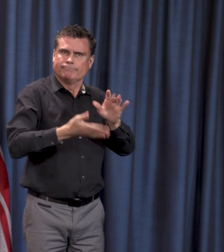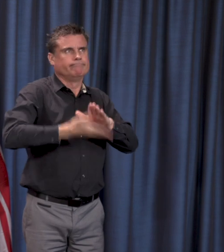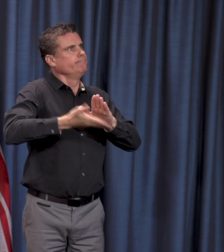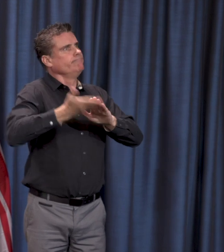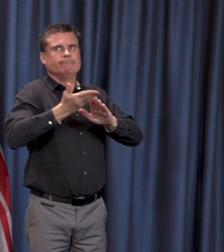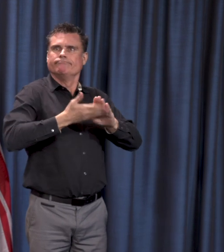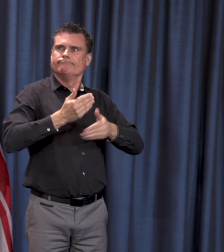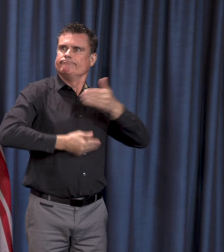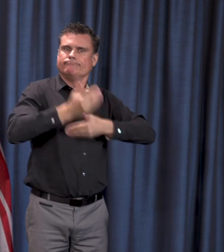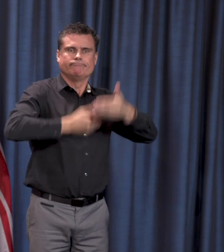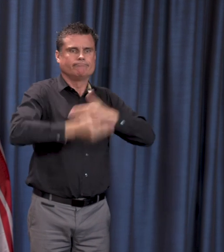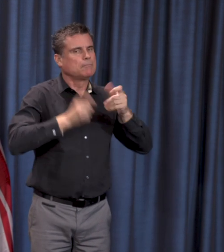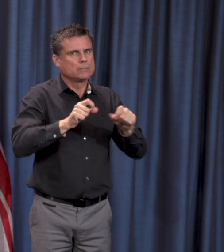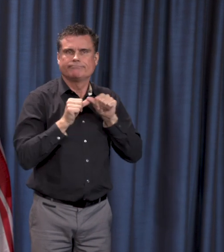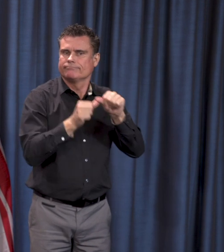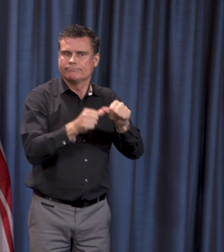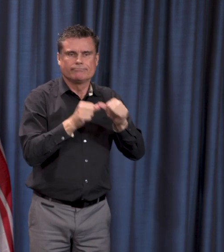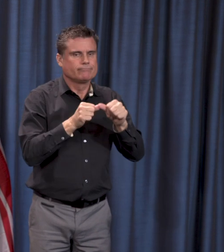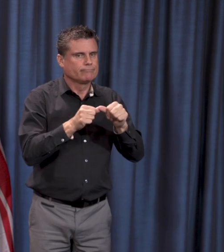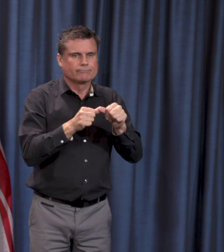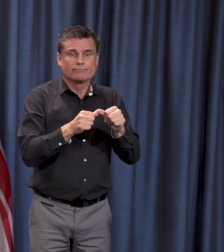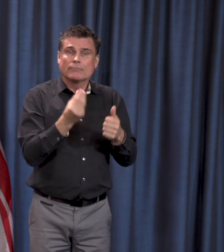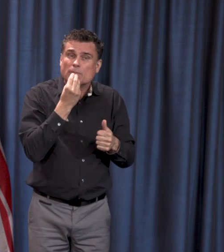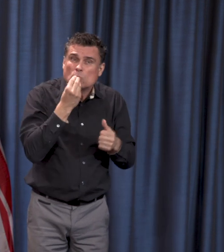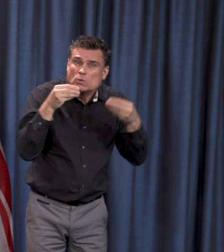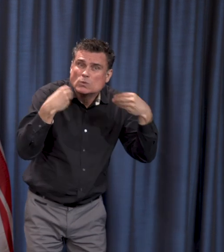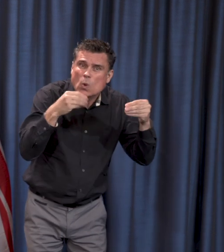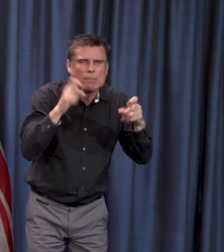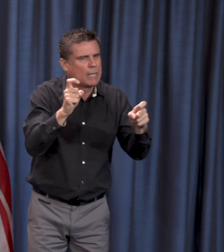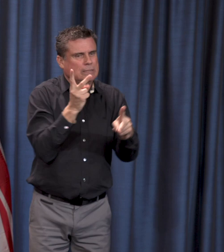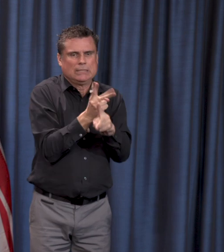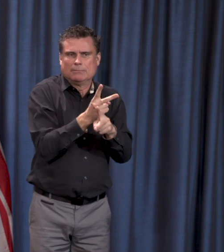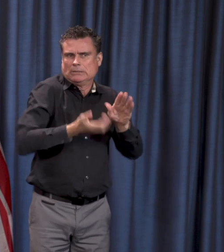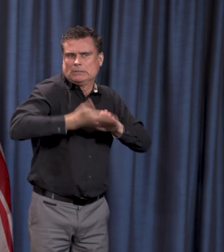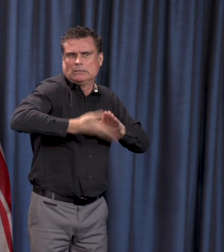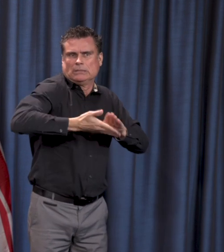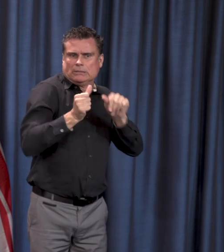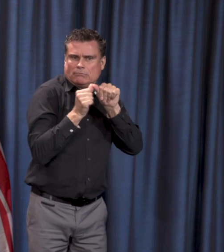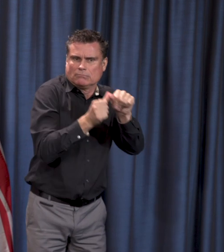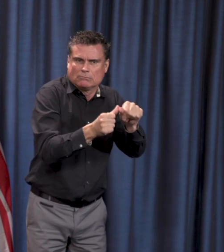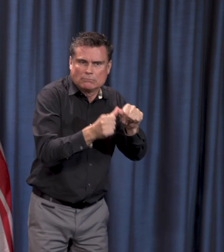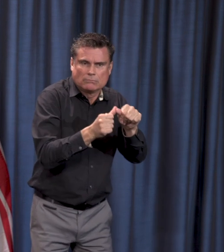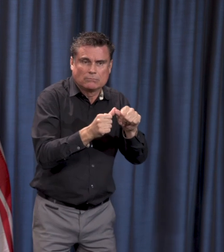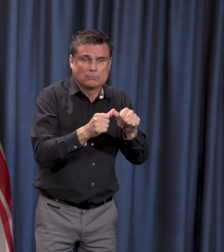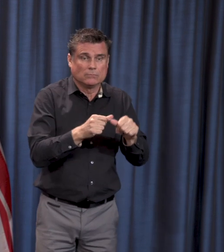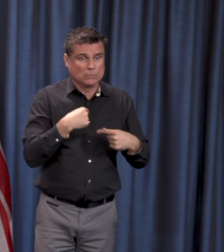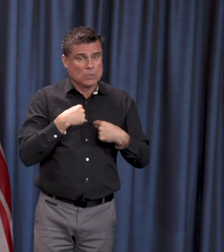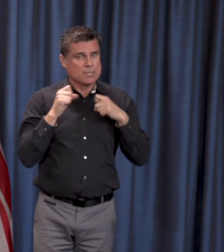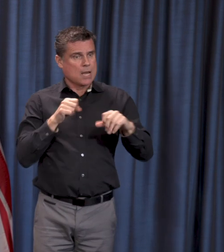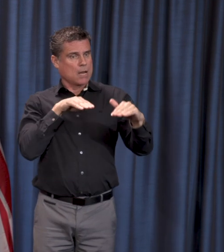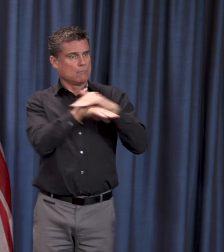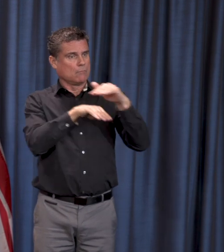absolutely essential for grocery store workers to go to work and be available at work for the rest of us to be able to follow whether